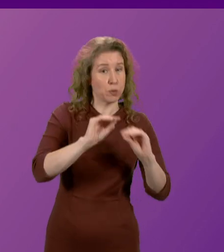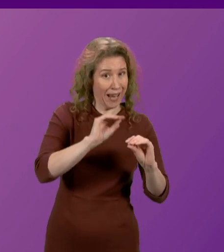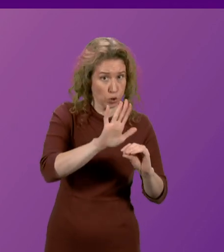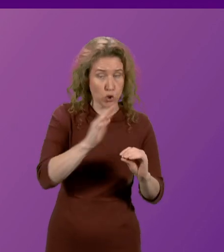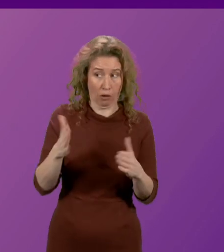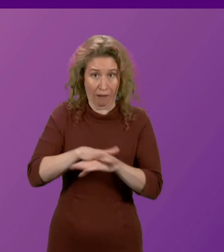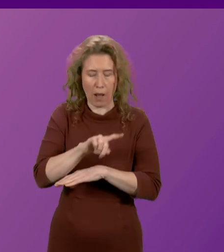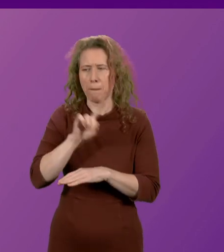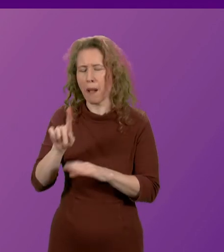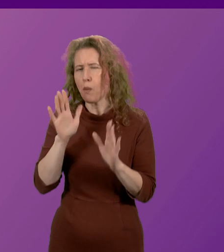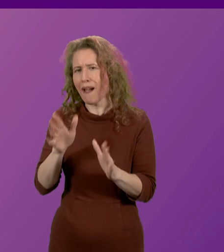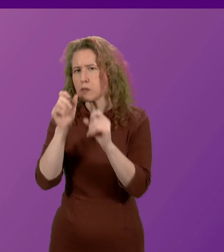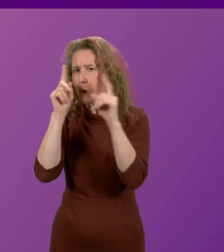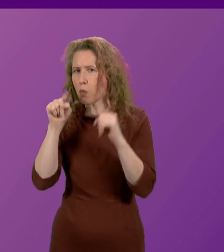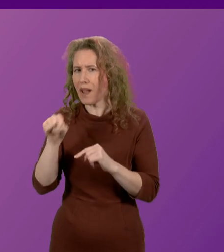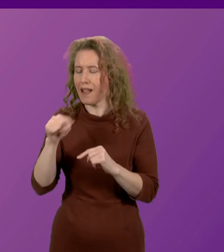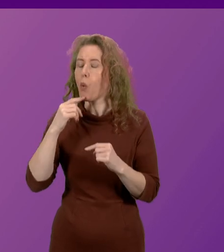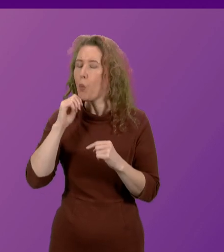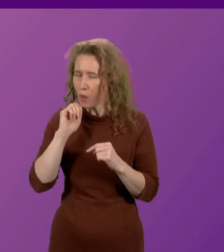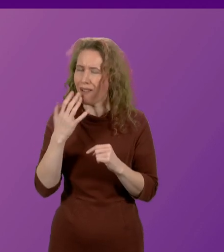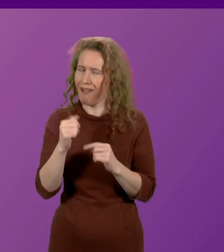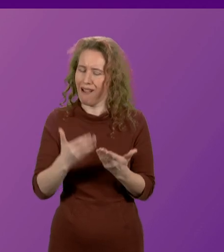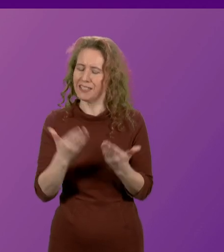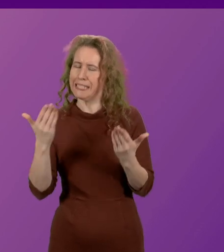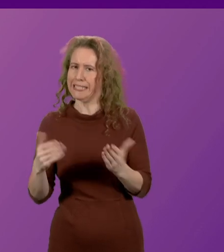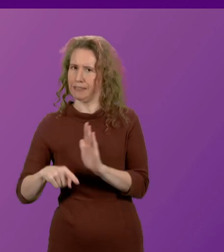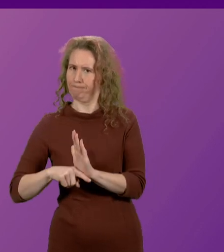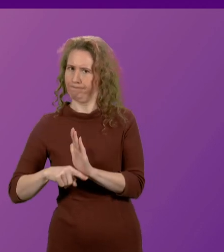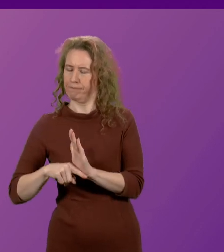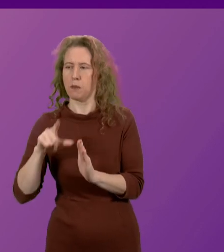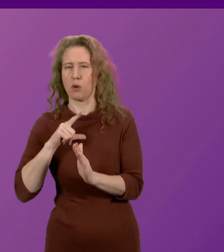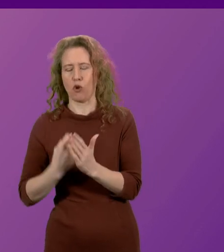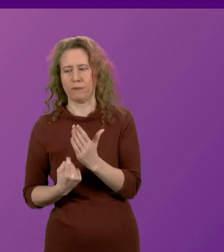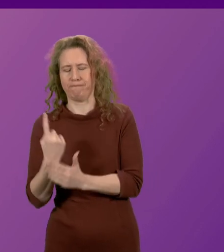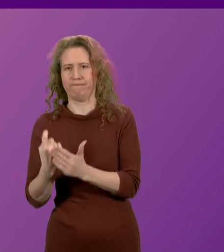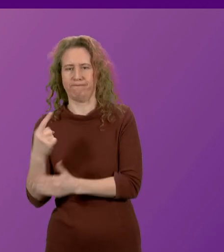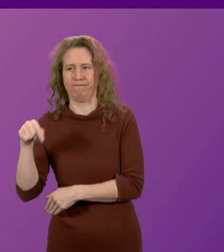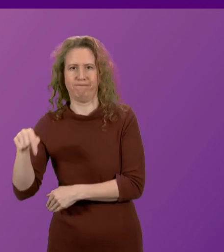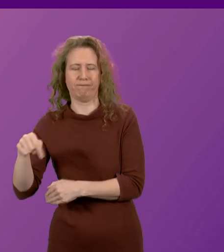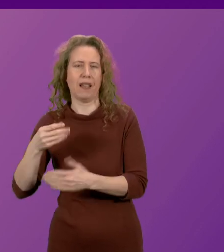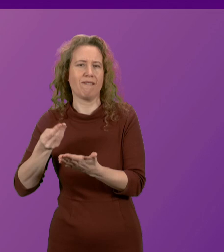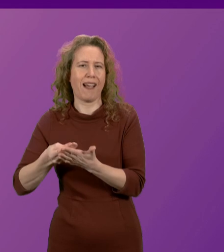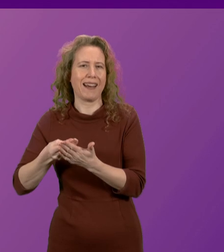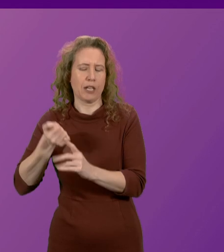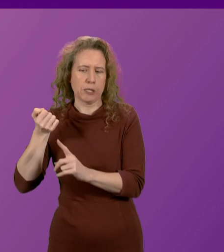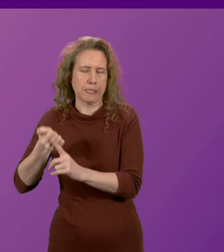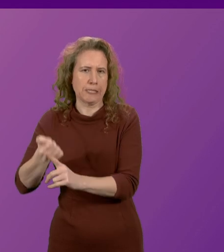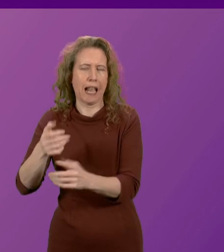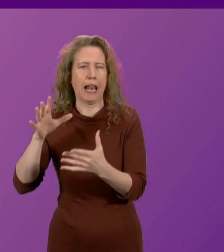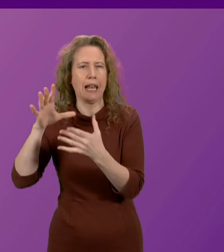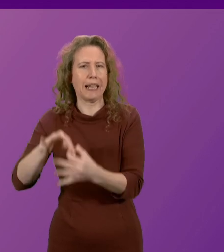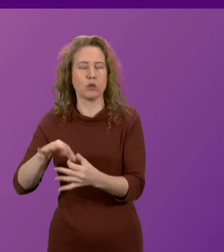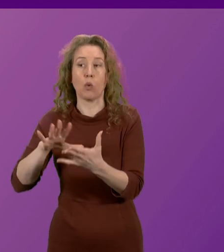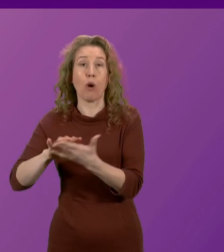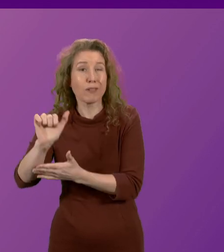conscious that there will be negative consequentials arising out of financial implications for areas such